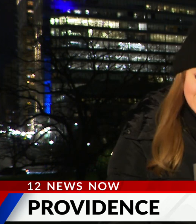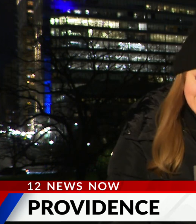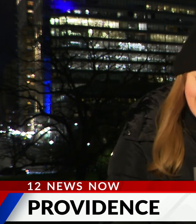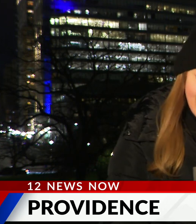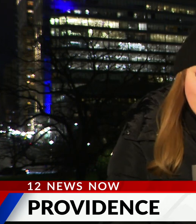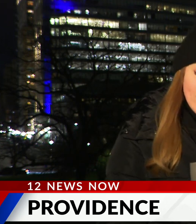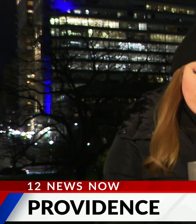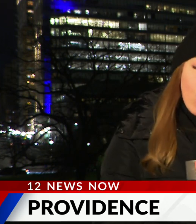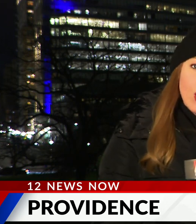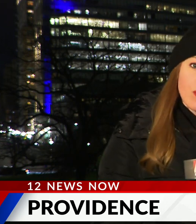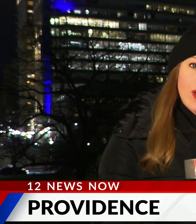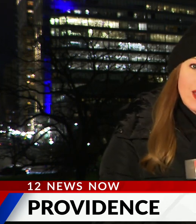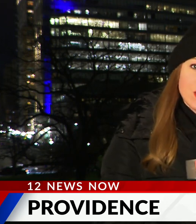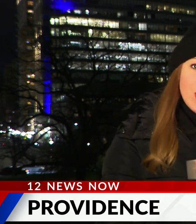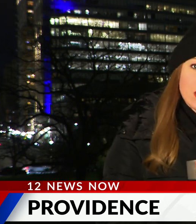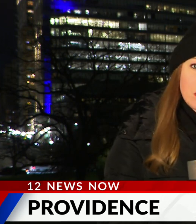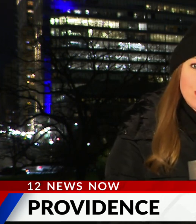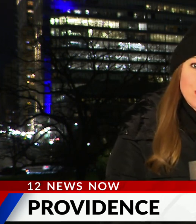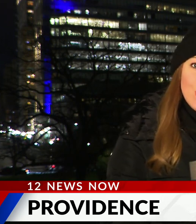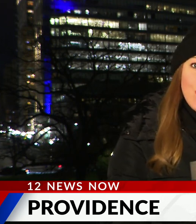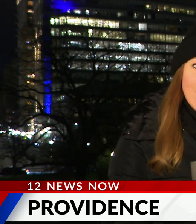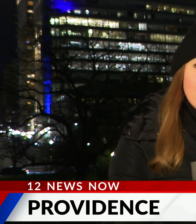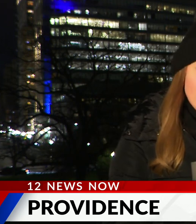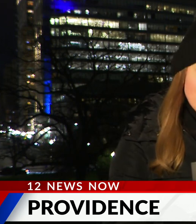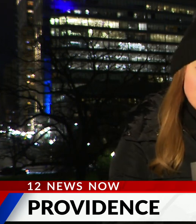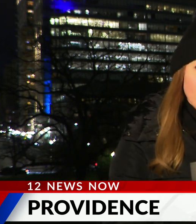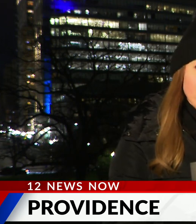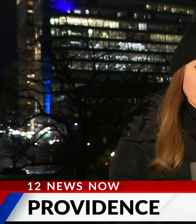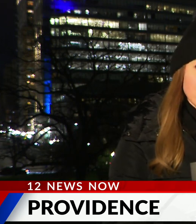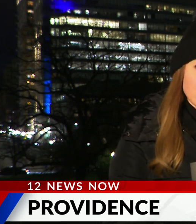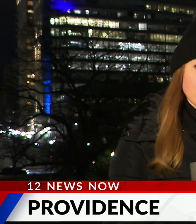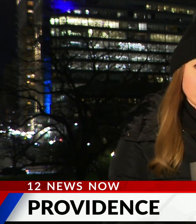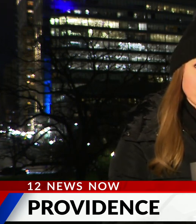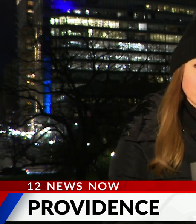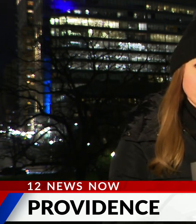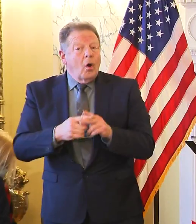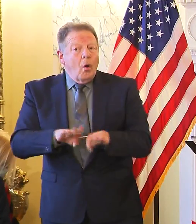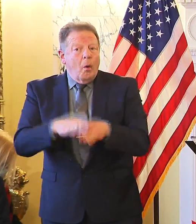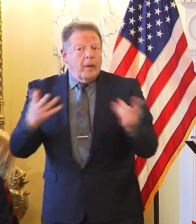is now, and that all of Rhode Island's hospitals are at a breaking point.